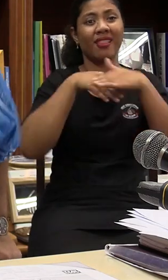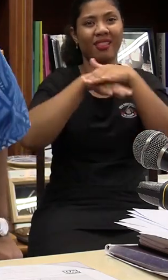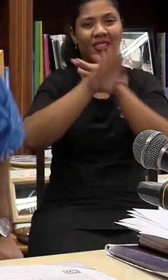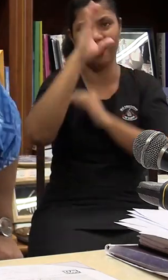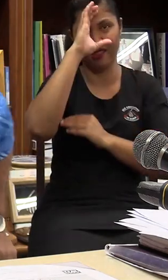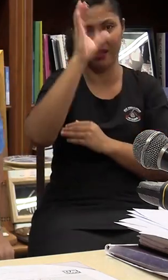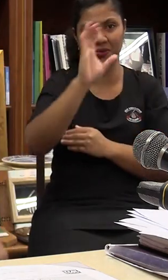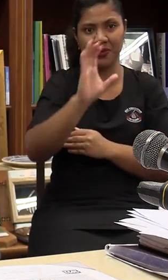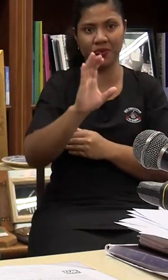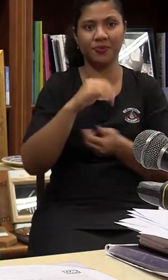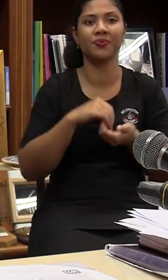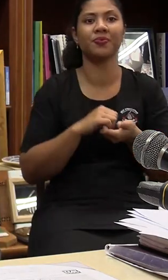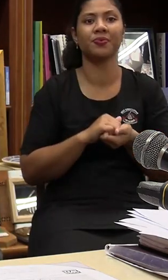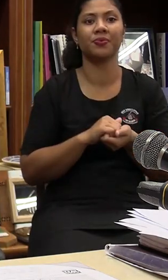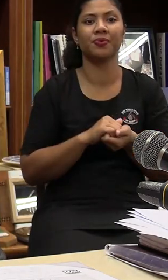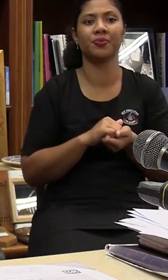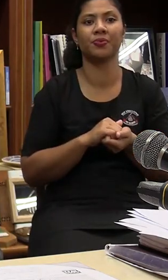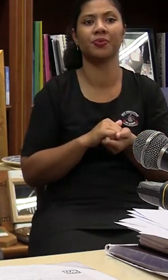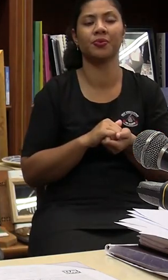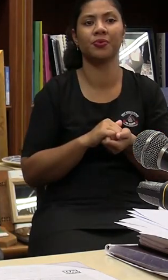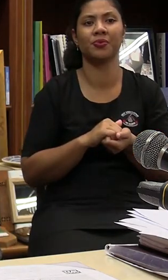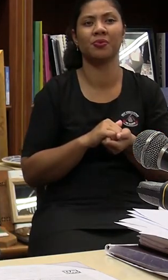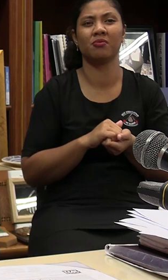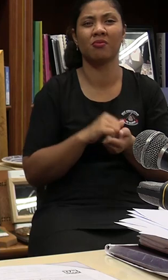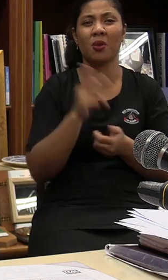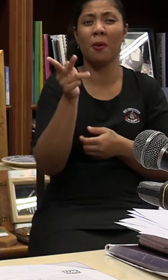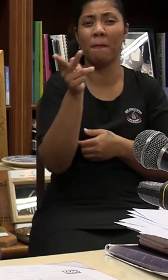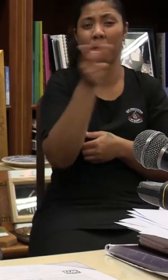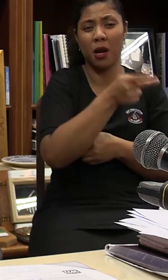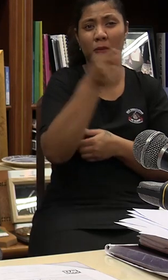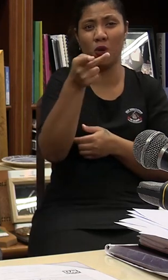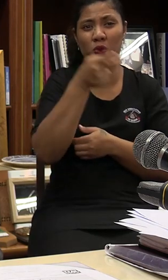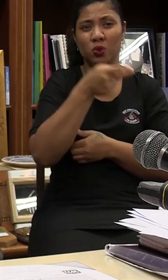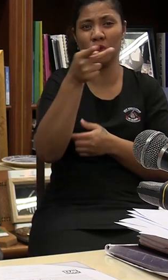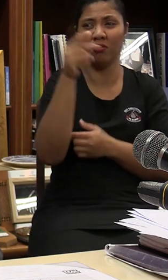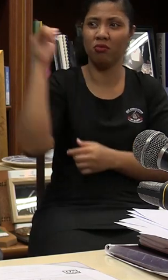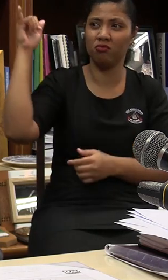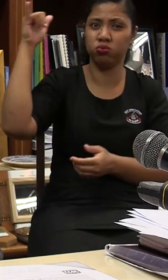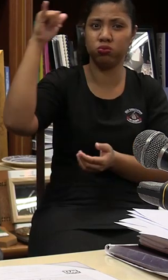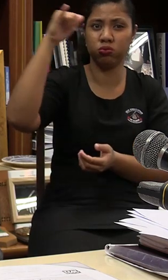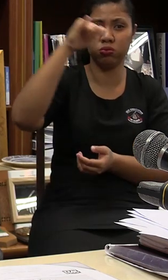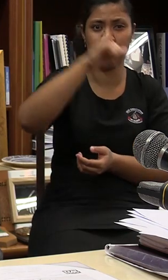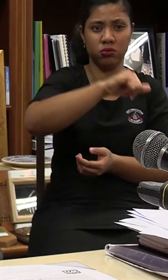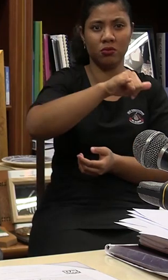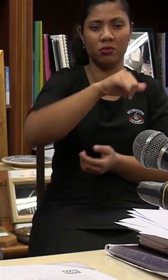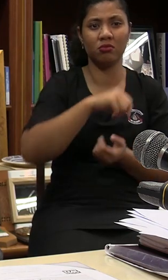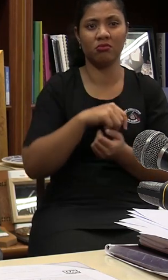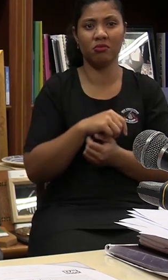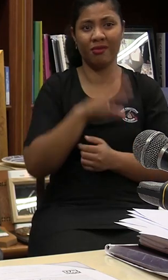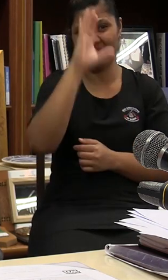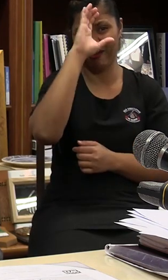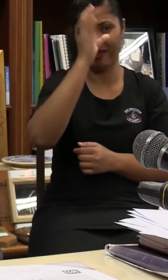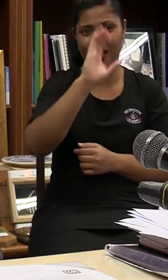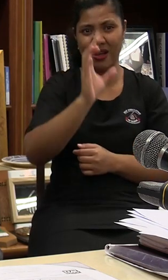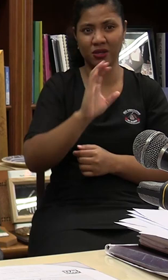in the state and went to the